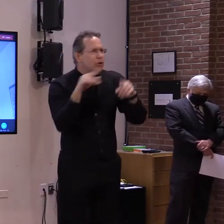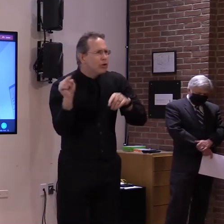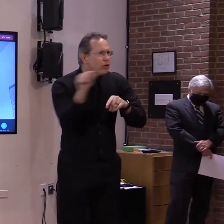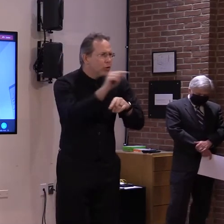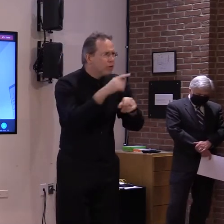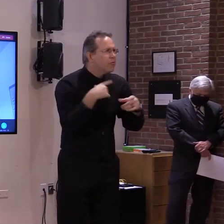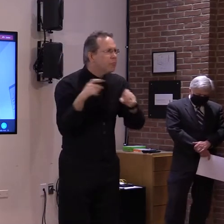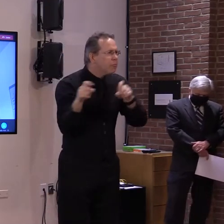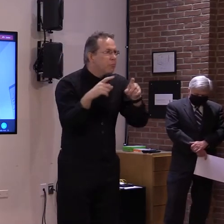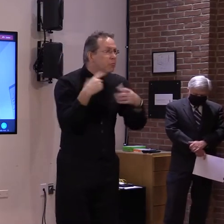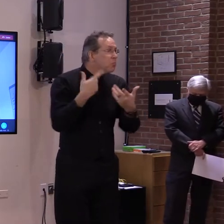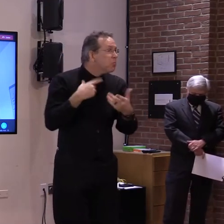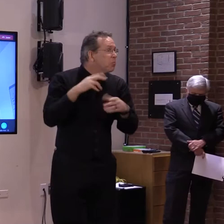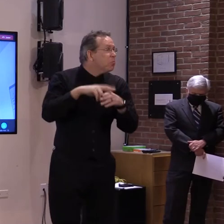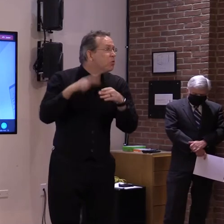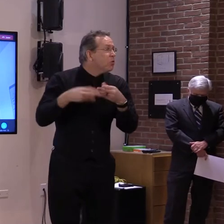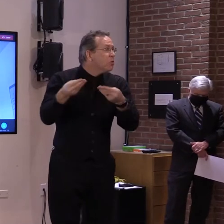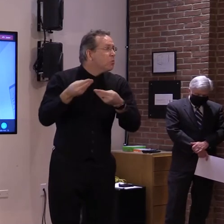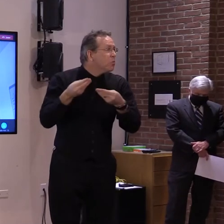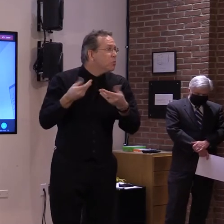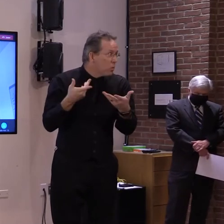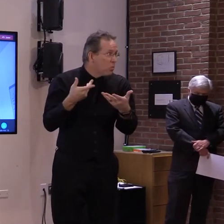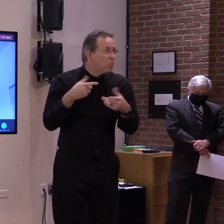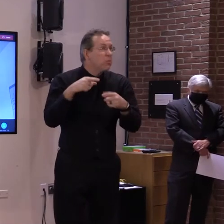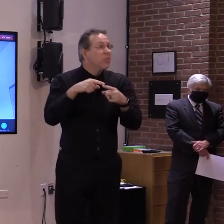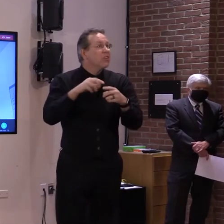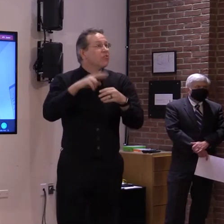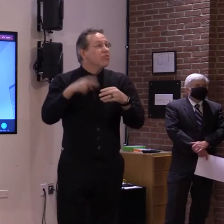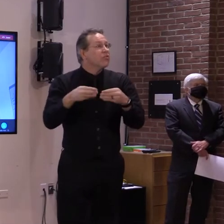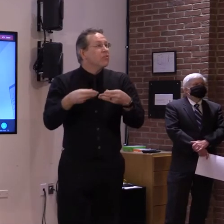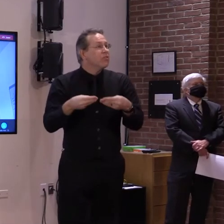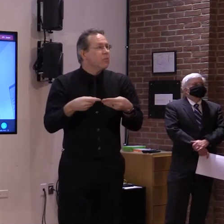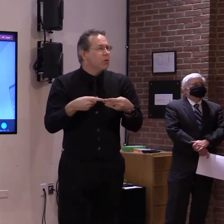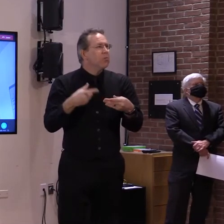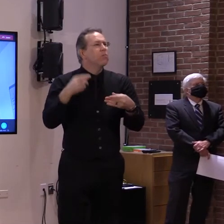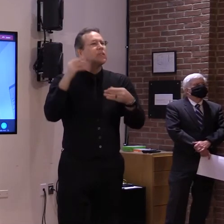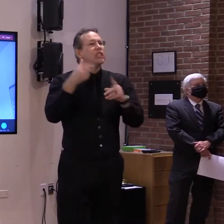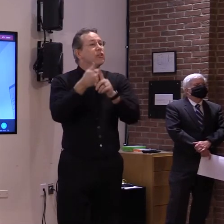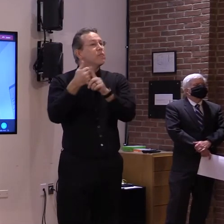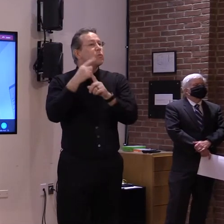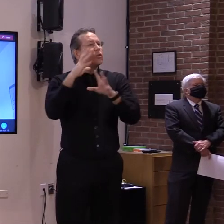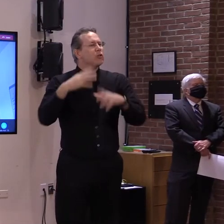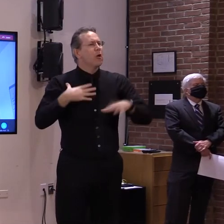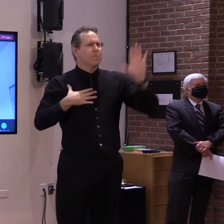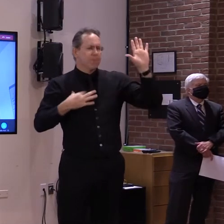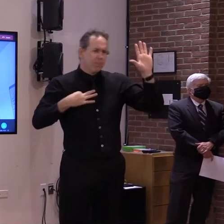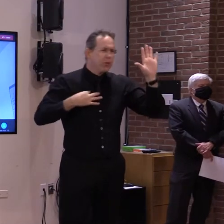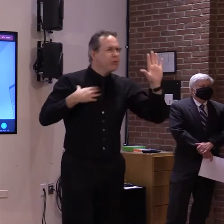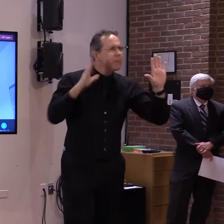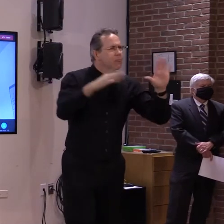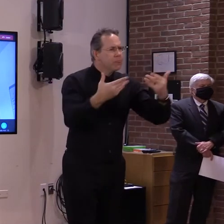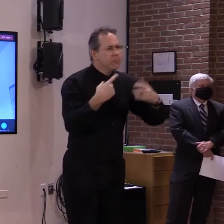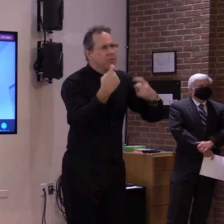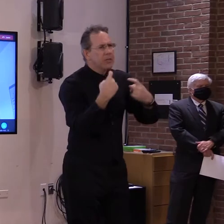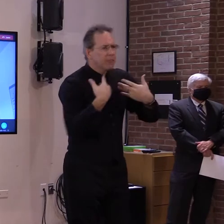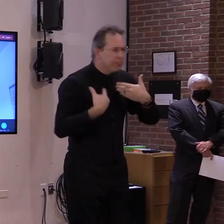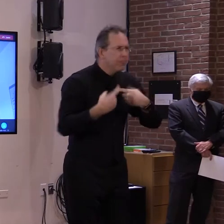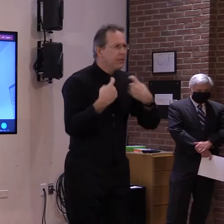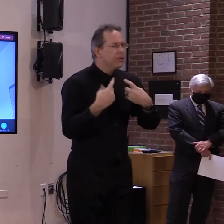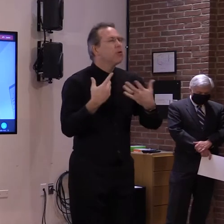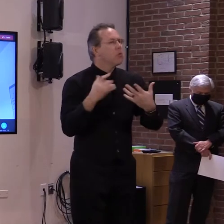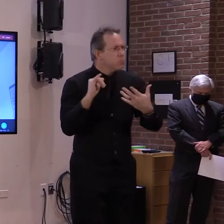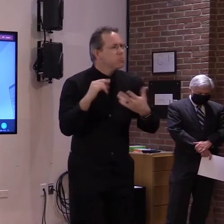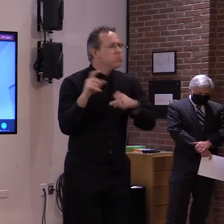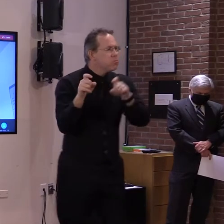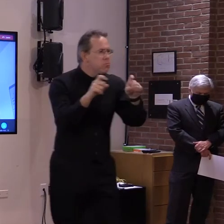Testing is voluntary for all school staff. The results of this week's surveillance testing continue to show that school staff have a much